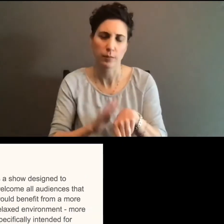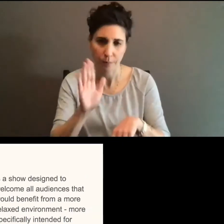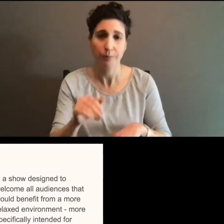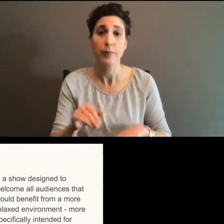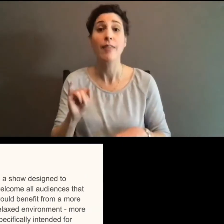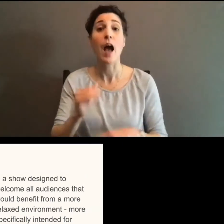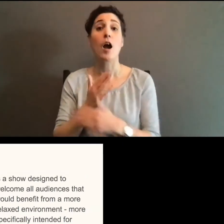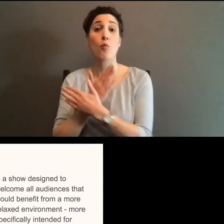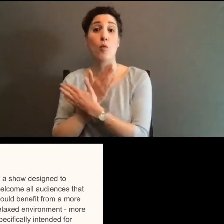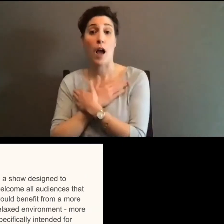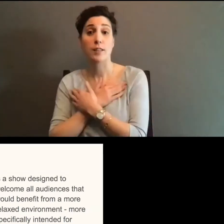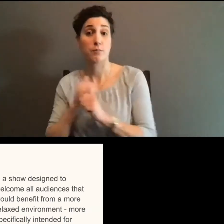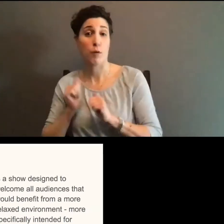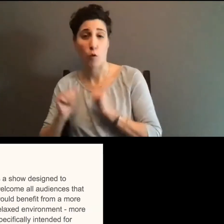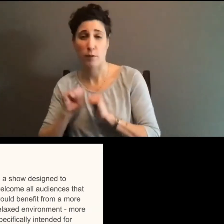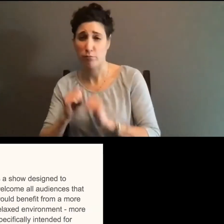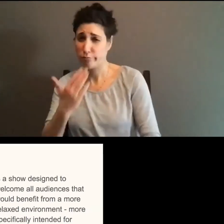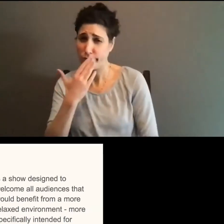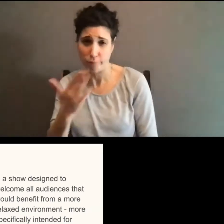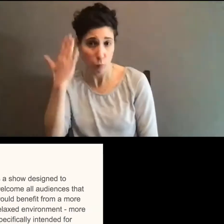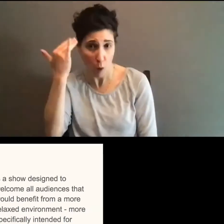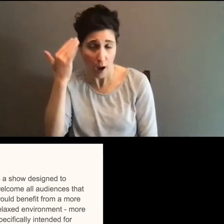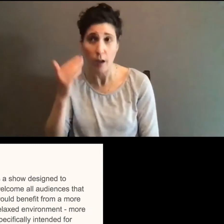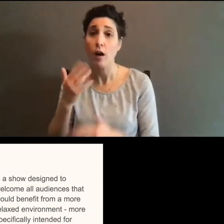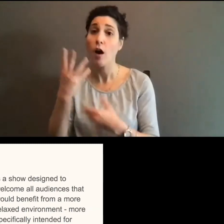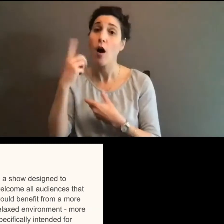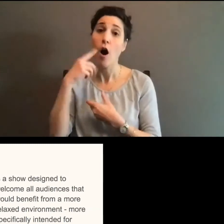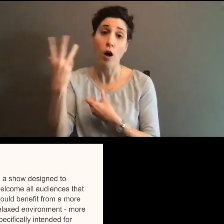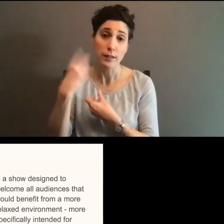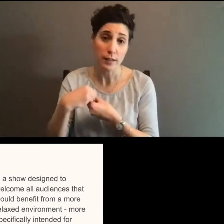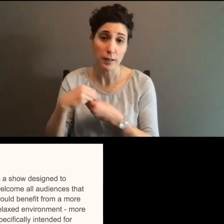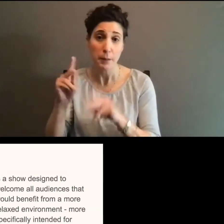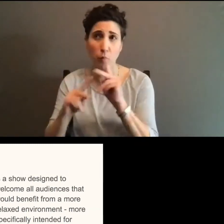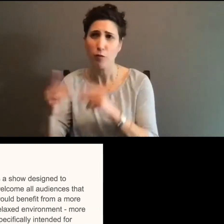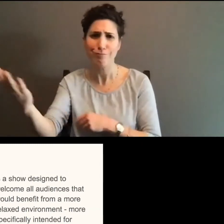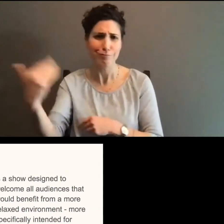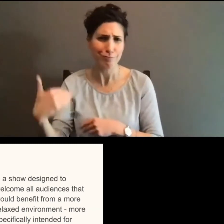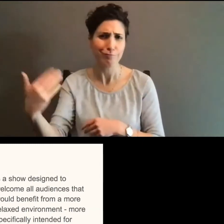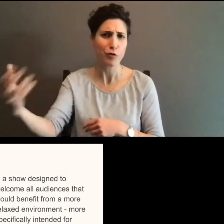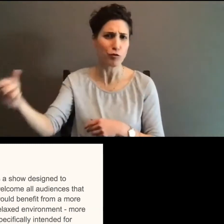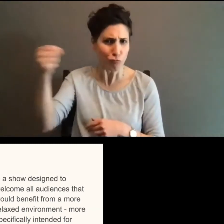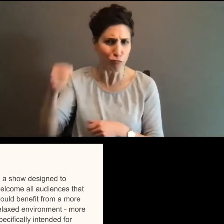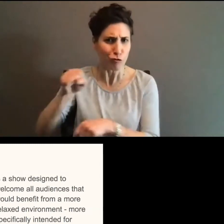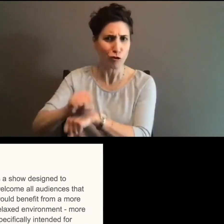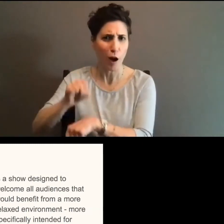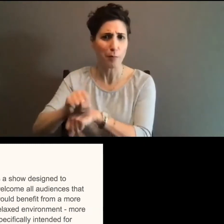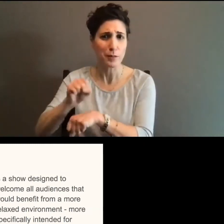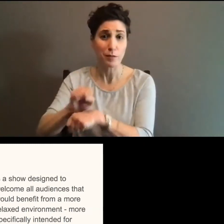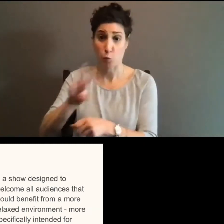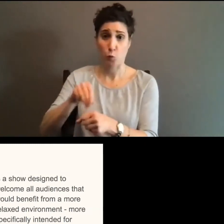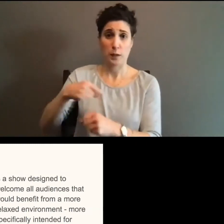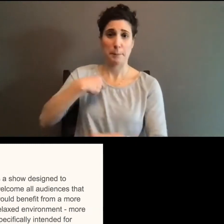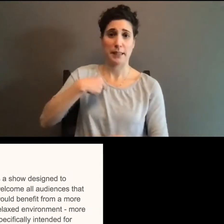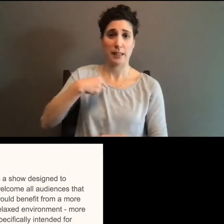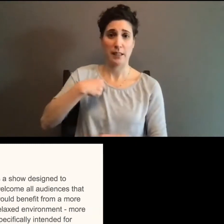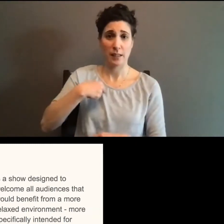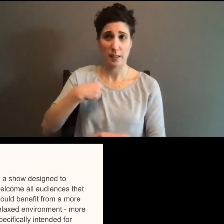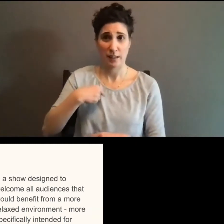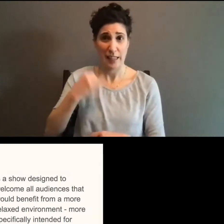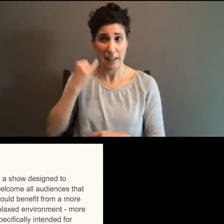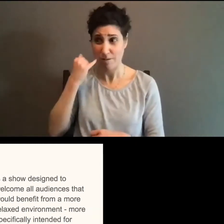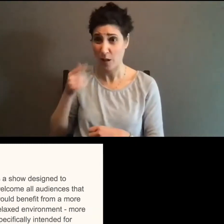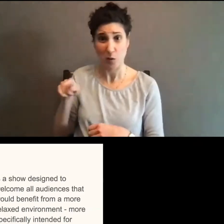created job opportunities for autistic people, um, including myself and who may not have otherwise had the shot or the opportunity.